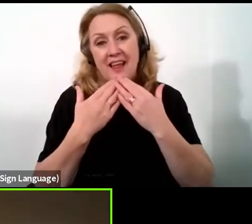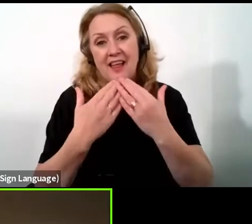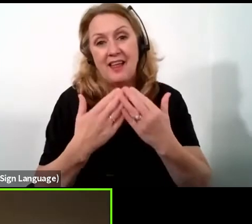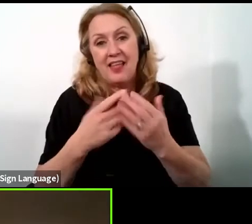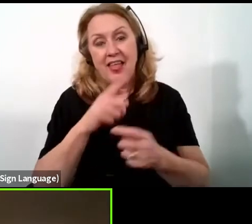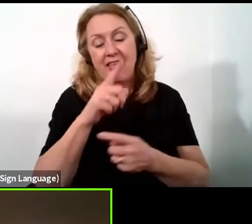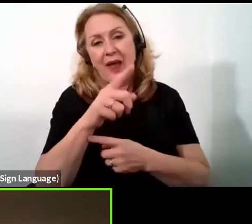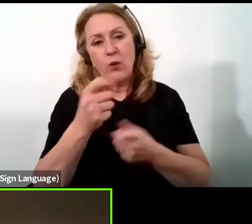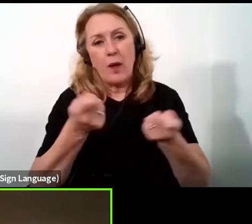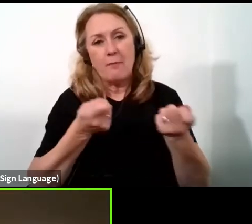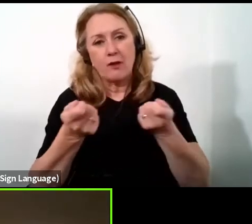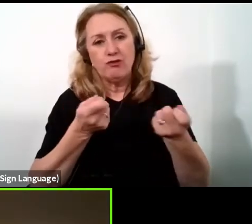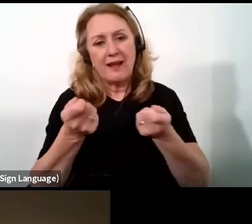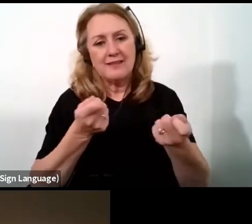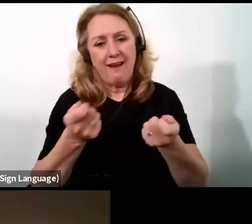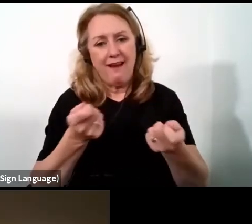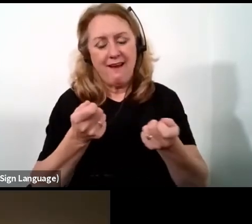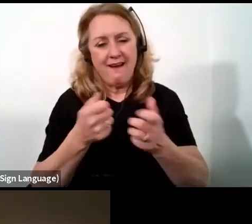Moderator.